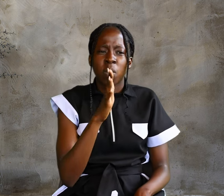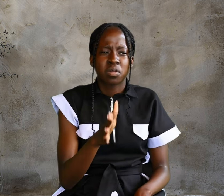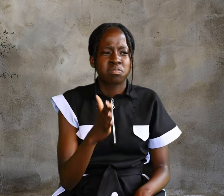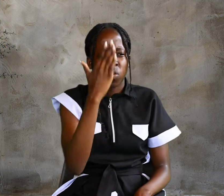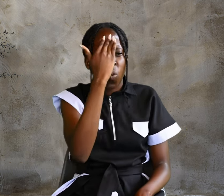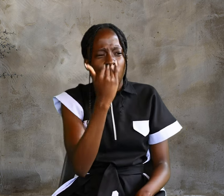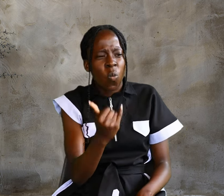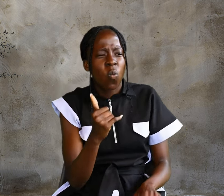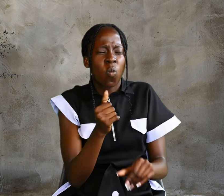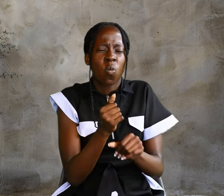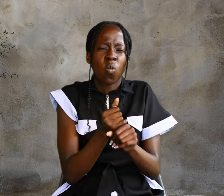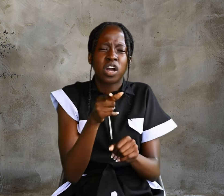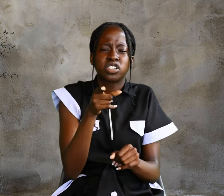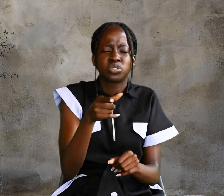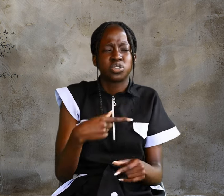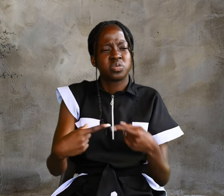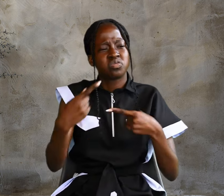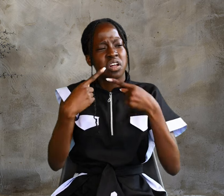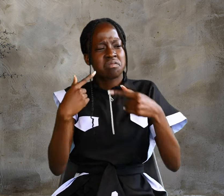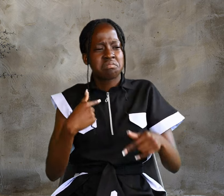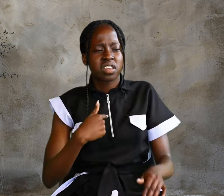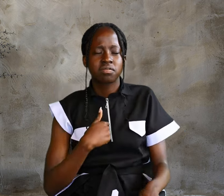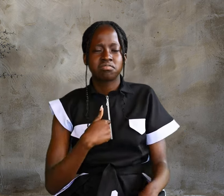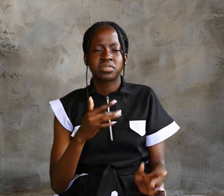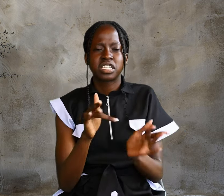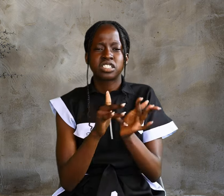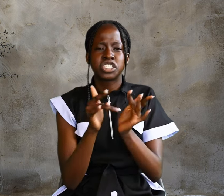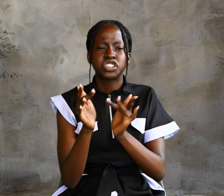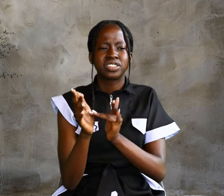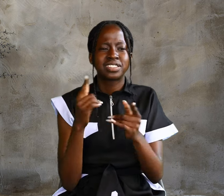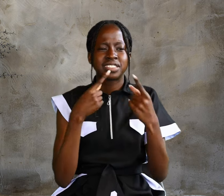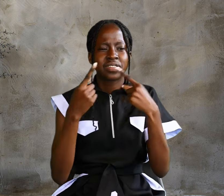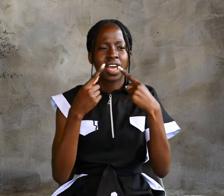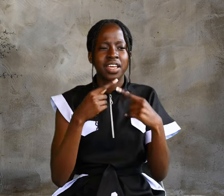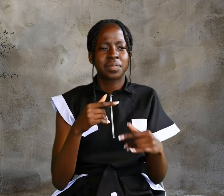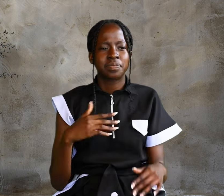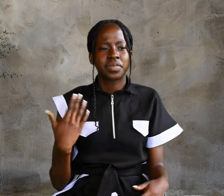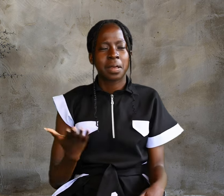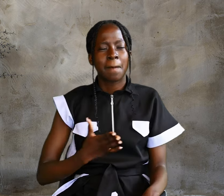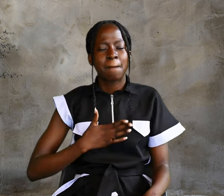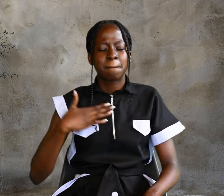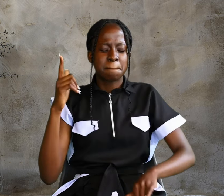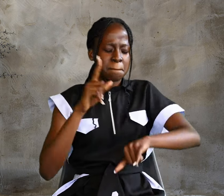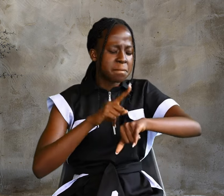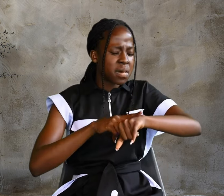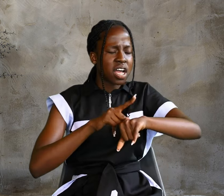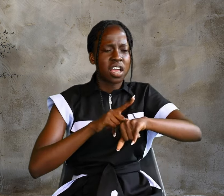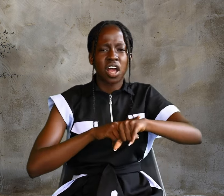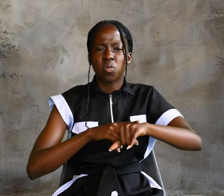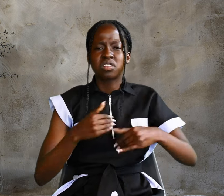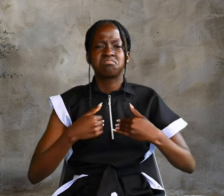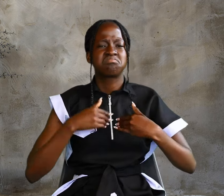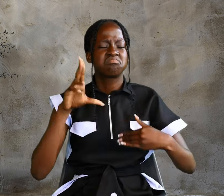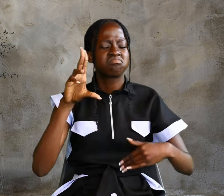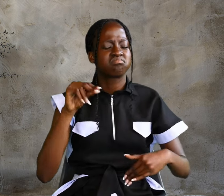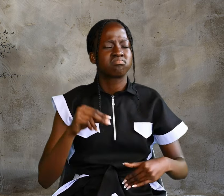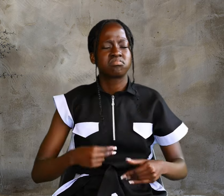Woman, why do you involve me? Jesus replied, My hour has not yet